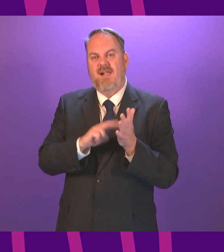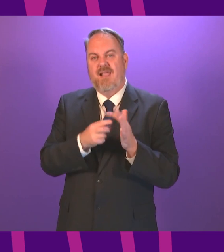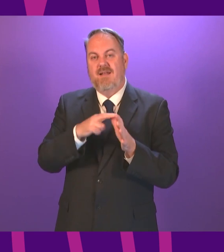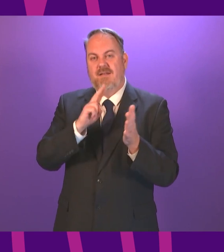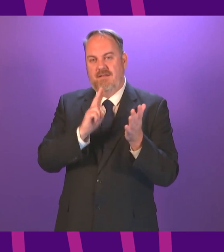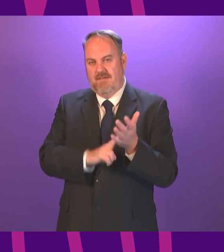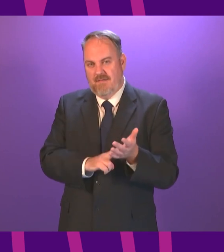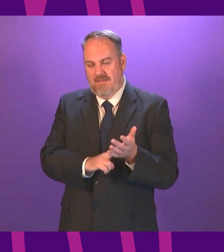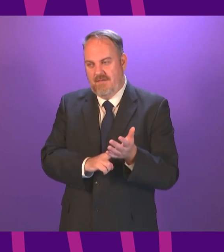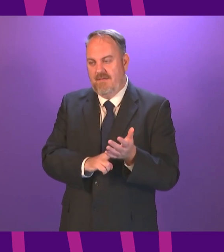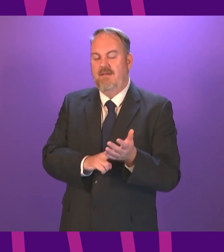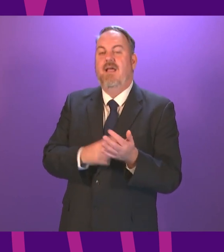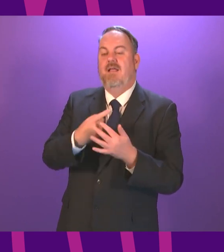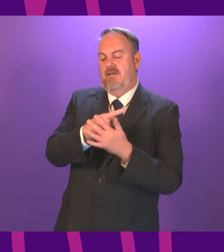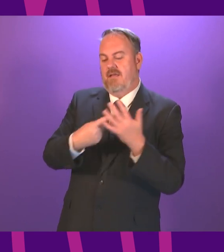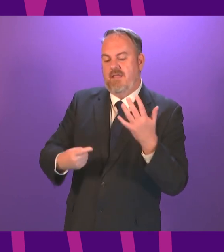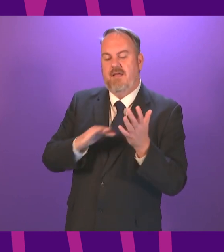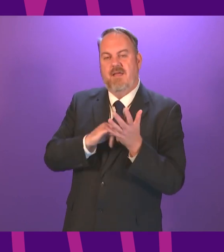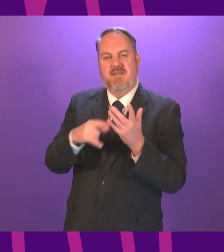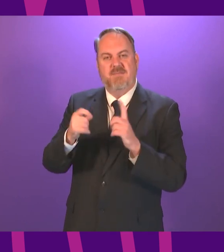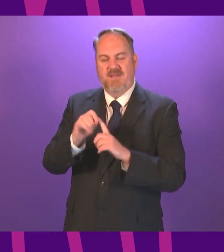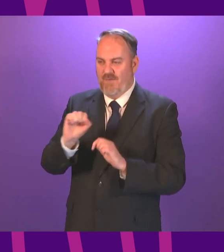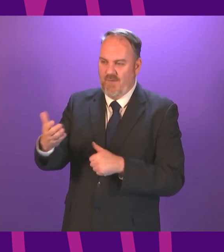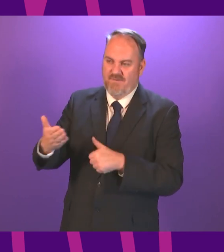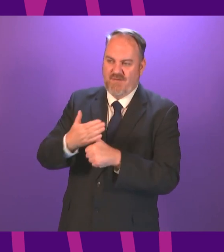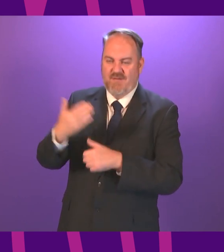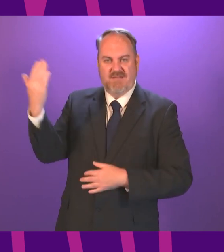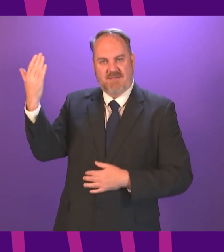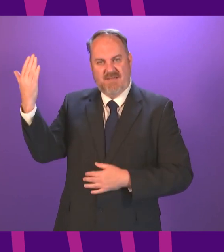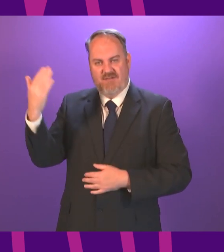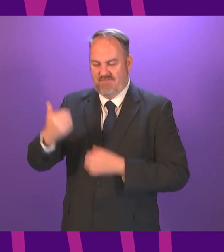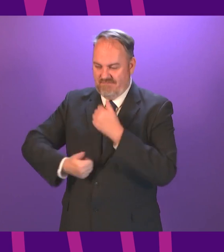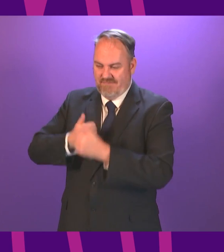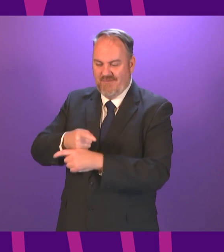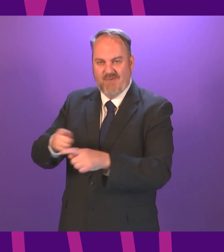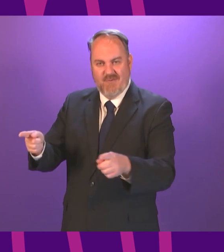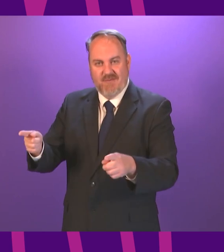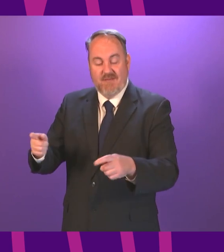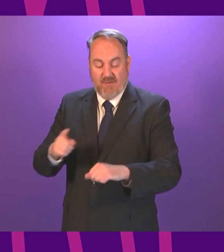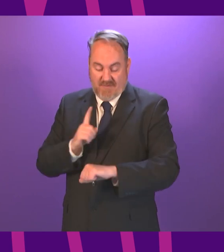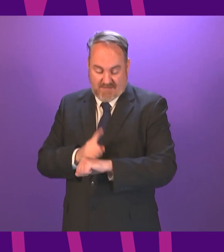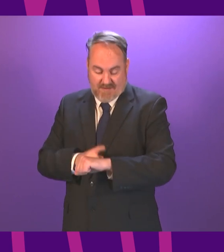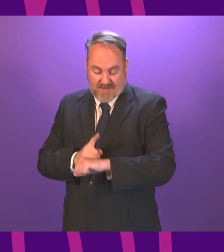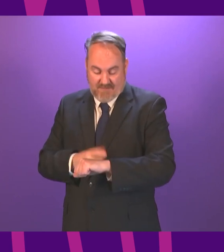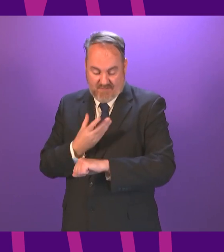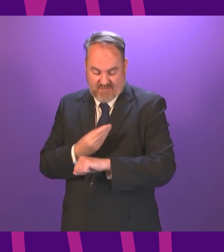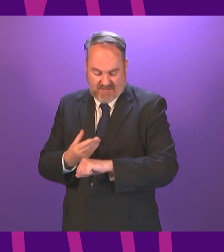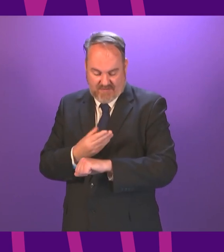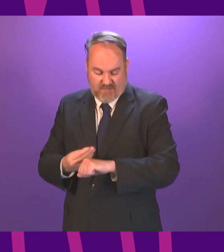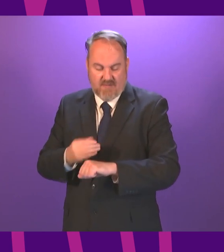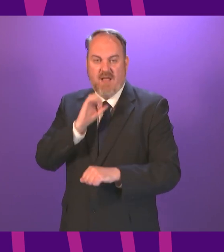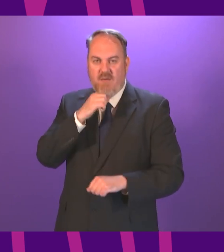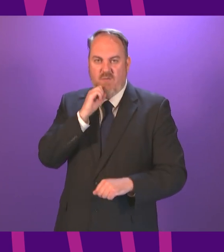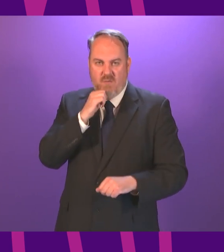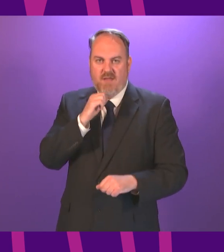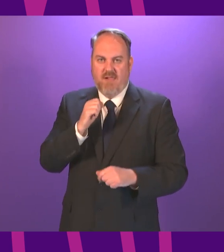and Colette Stephenson forgive me for all of their first speeches as well in the remainder of the time I have I will try to address a couple